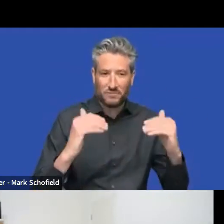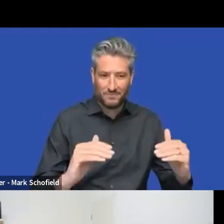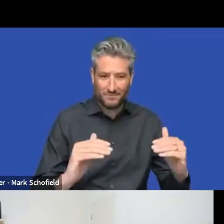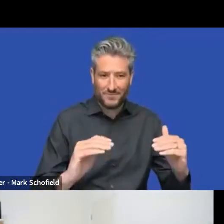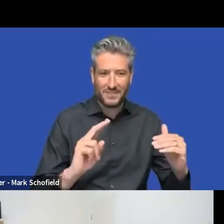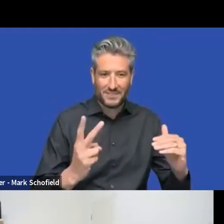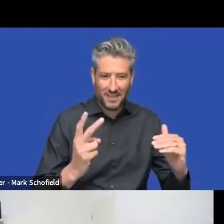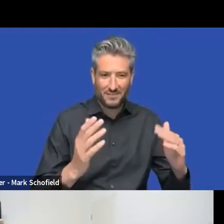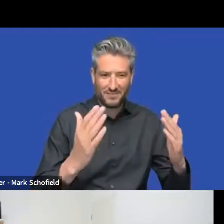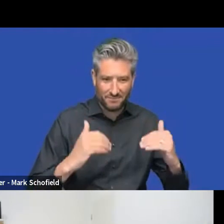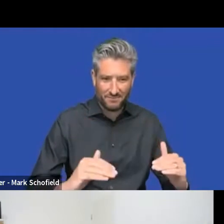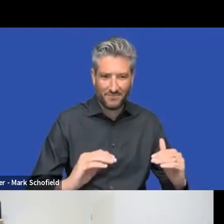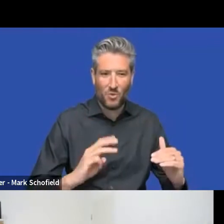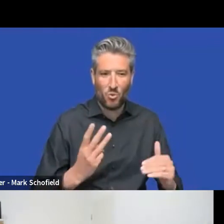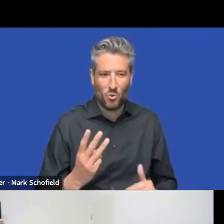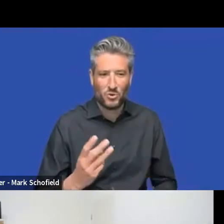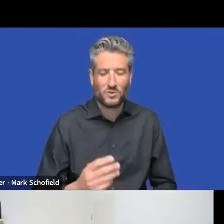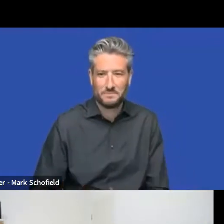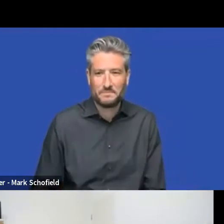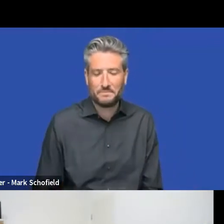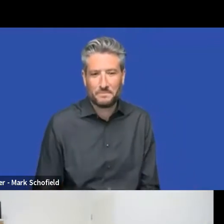and Nils all, all already, uh, uh, you know,